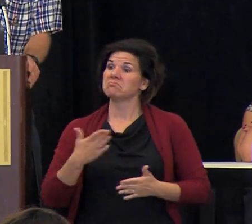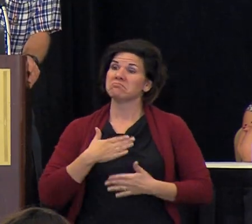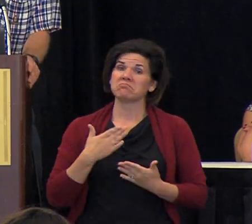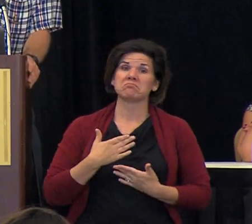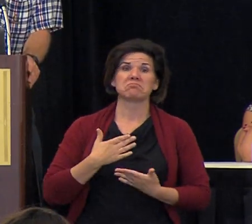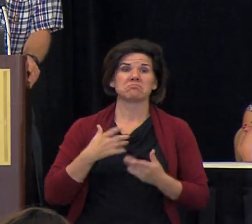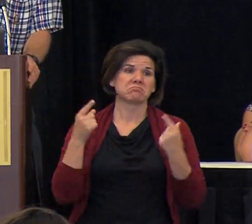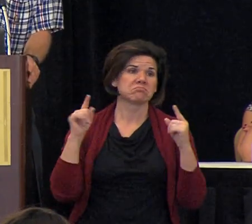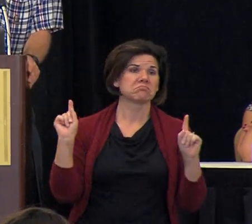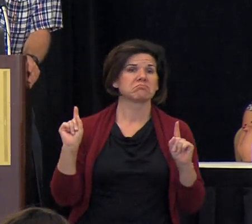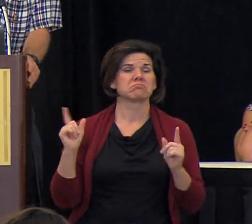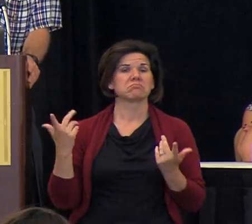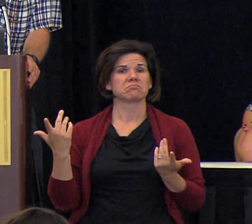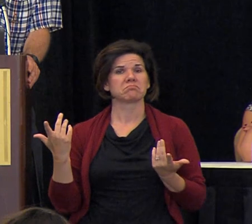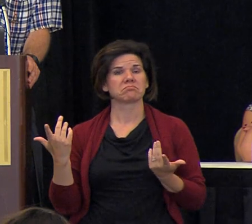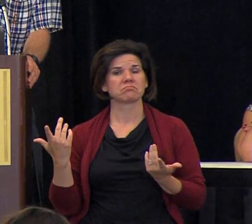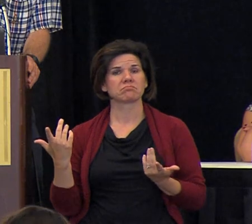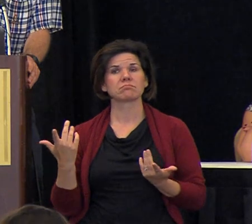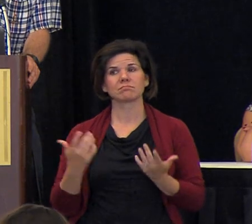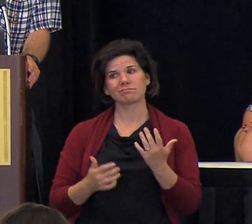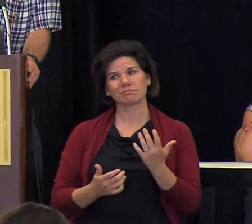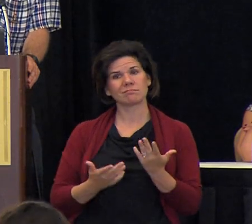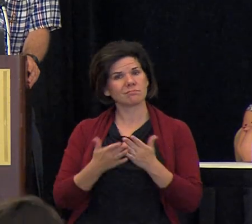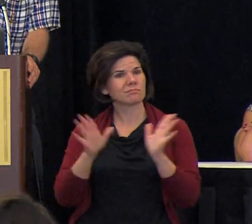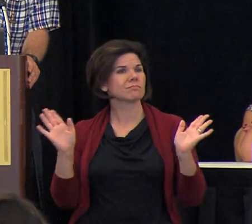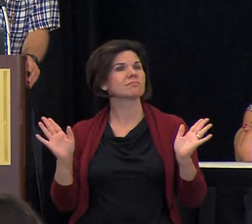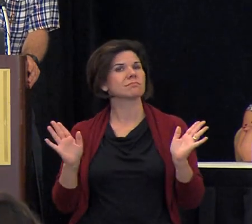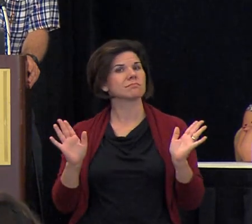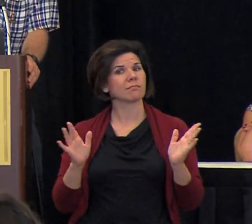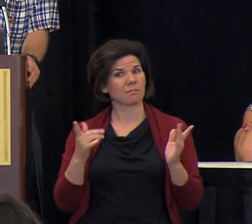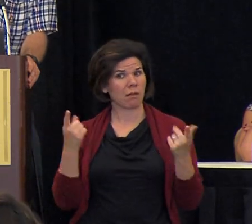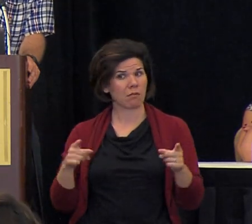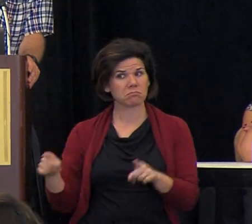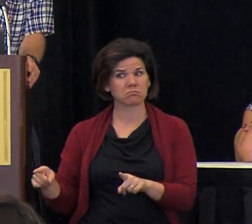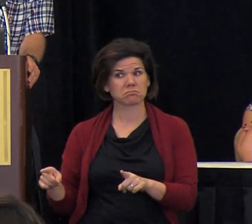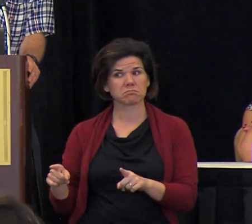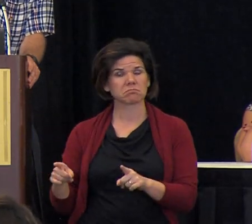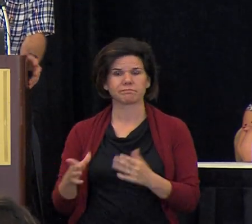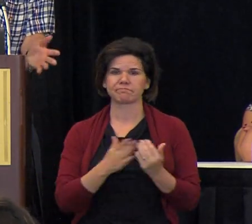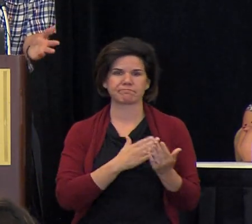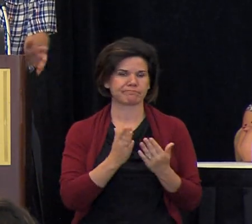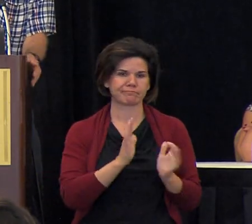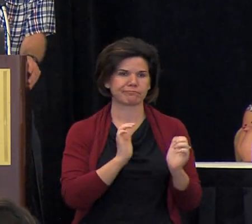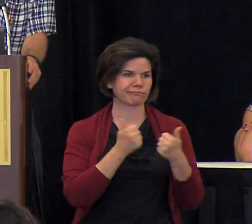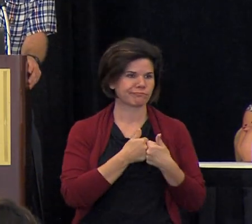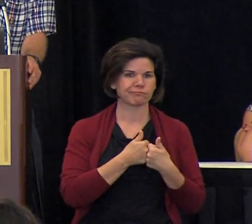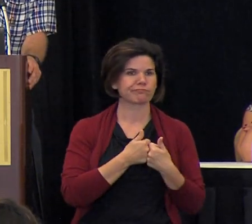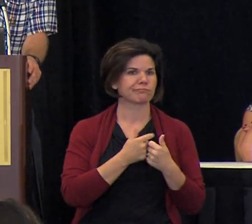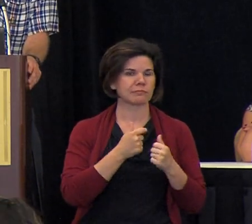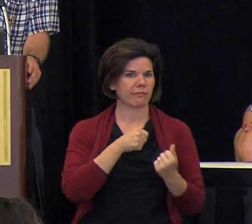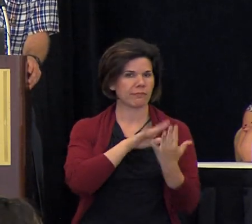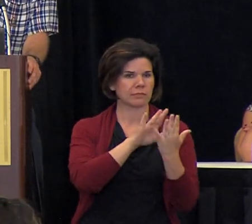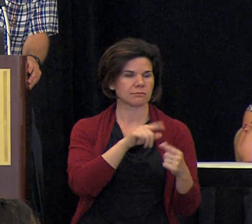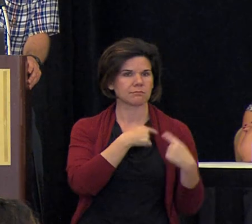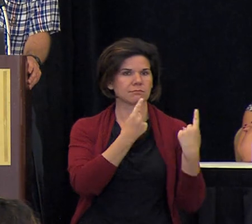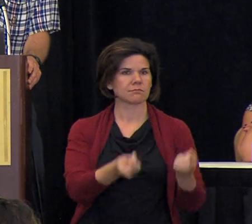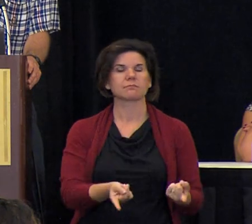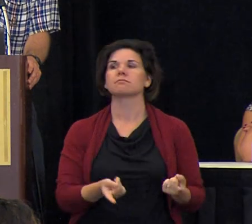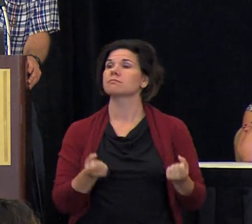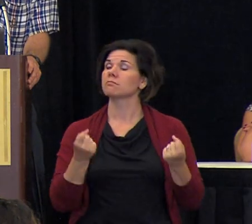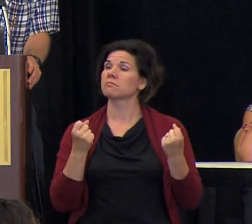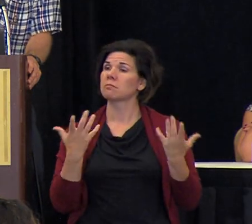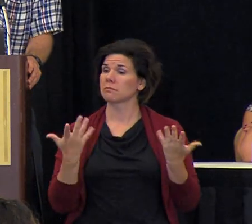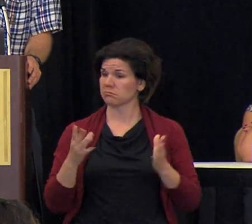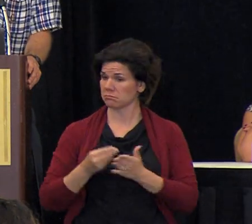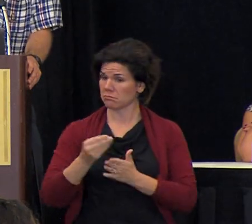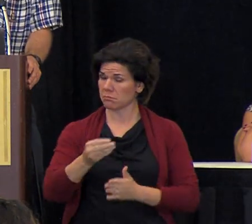prosperity and and for the most part they're doing that even in spite of the main you know the great odds they've been facing they many of them